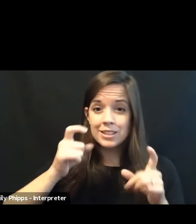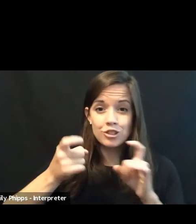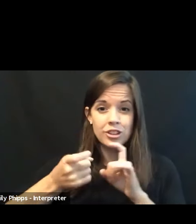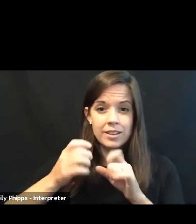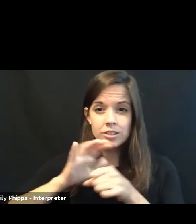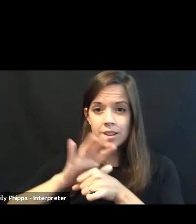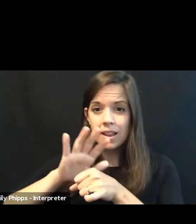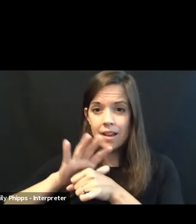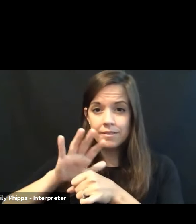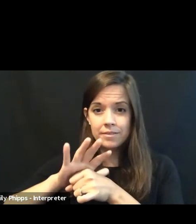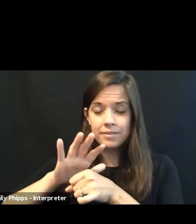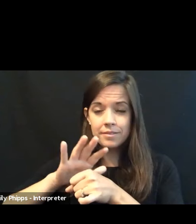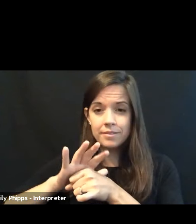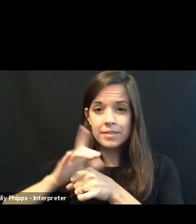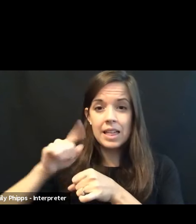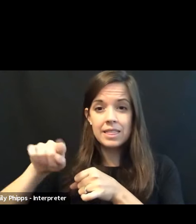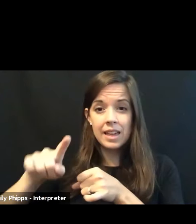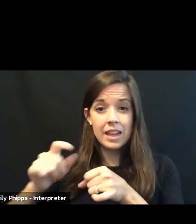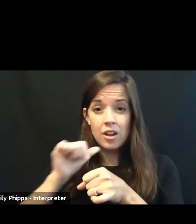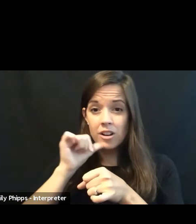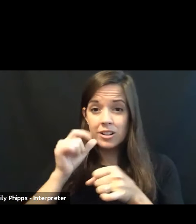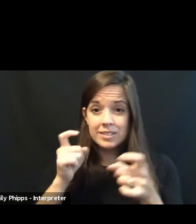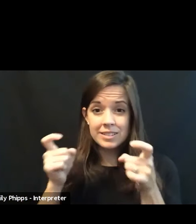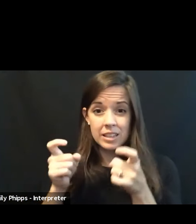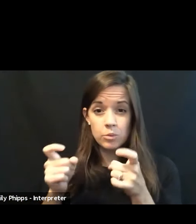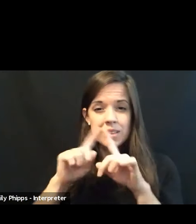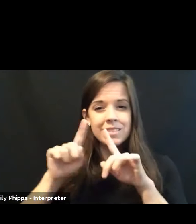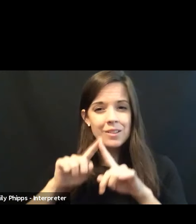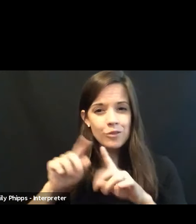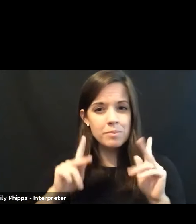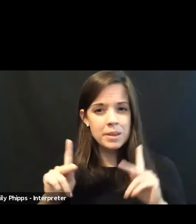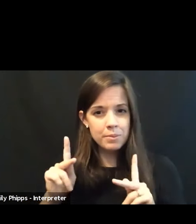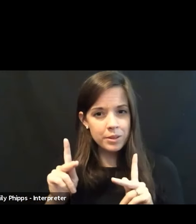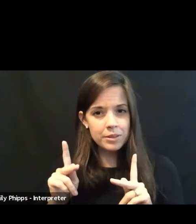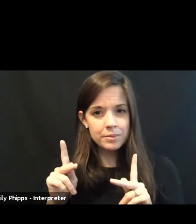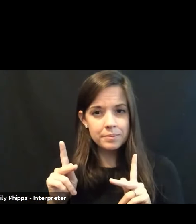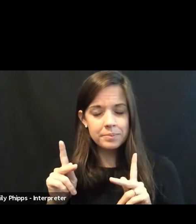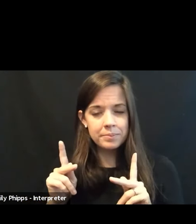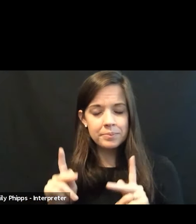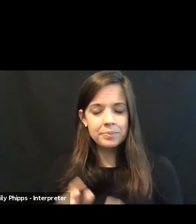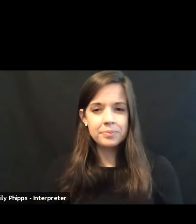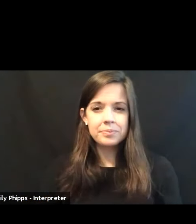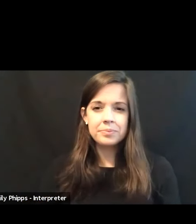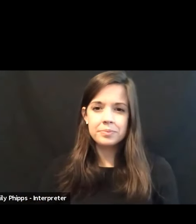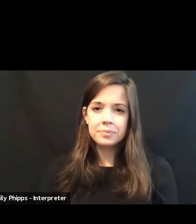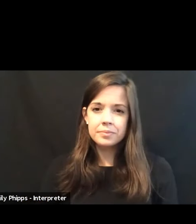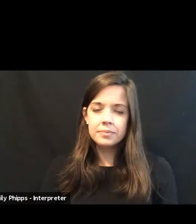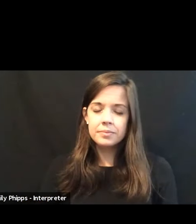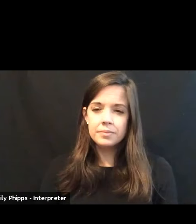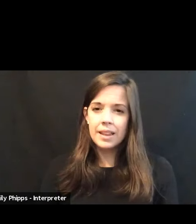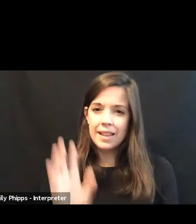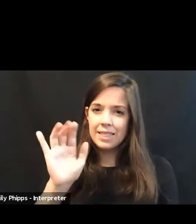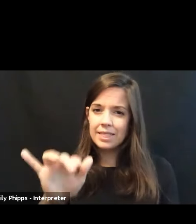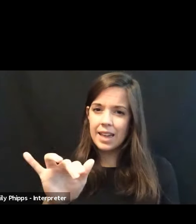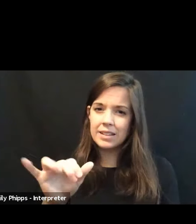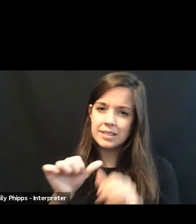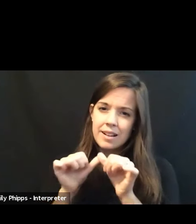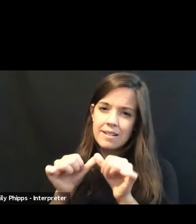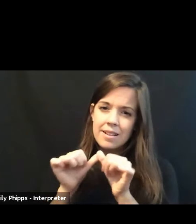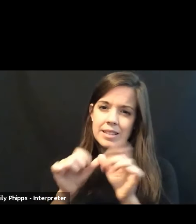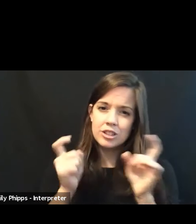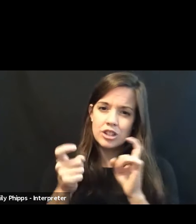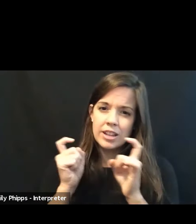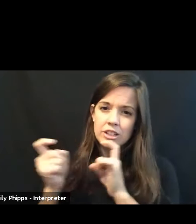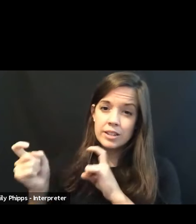they are dealing with different people. So that's constantly changing. 2020,